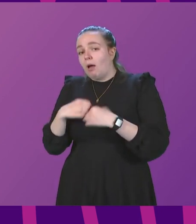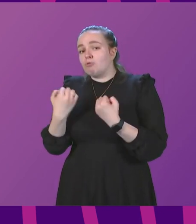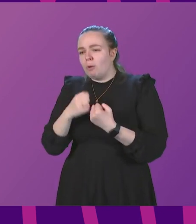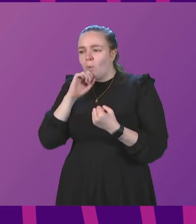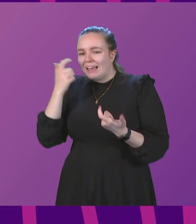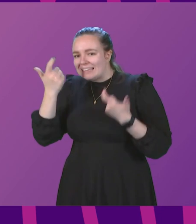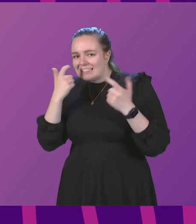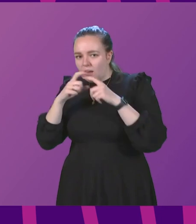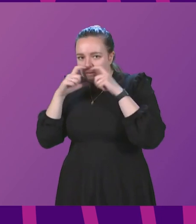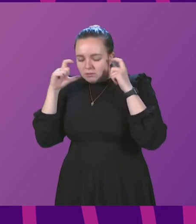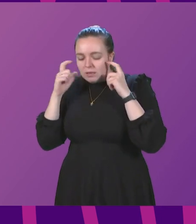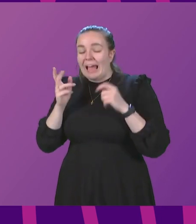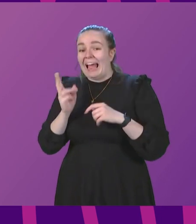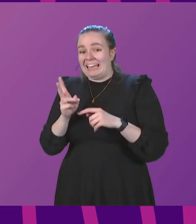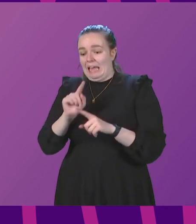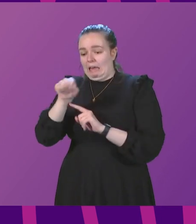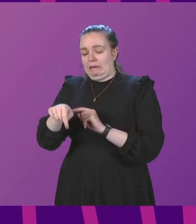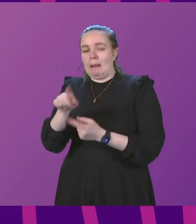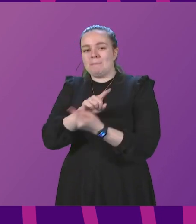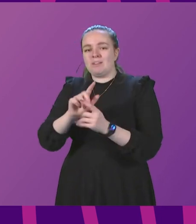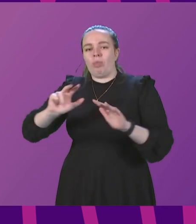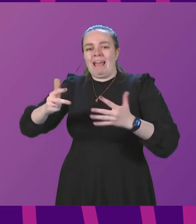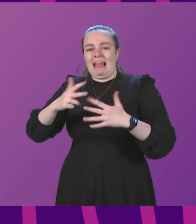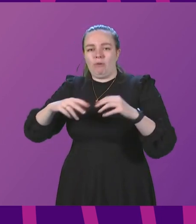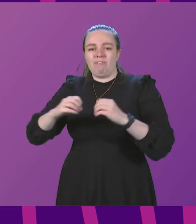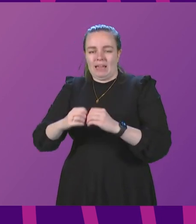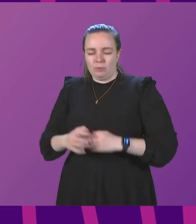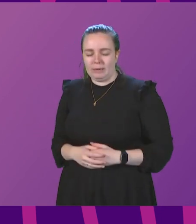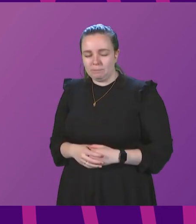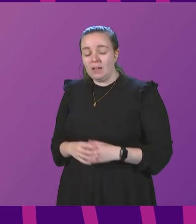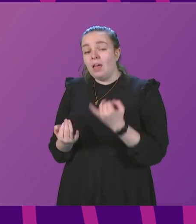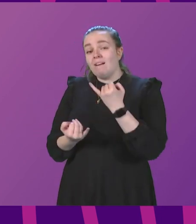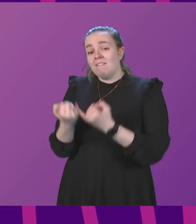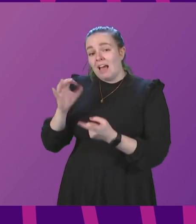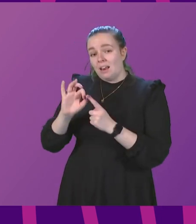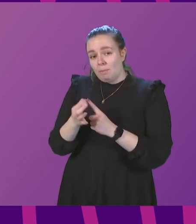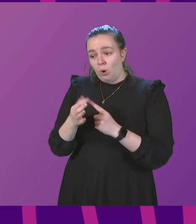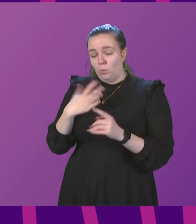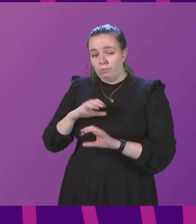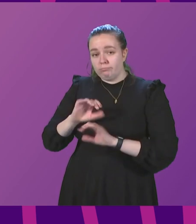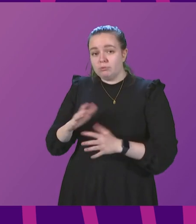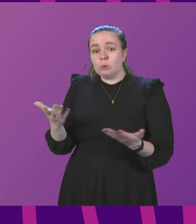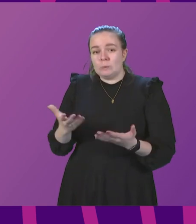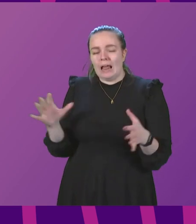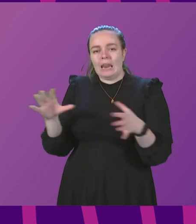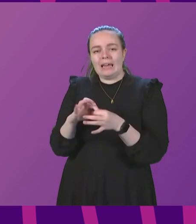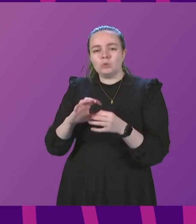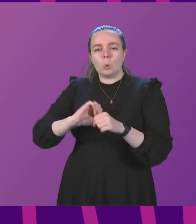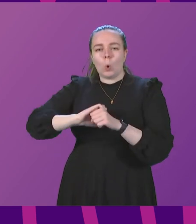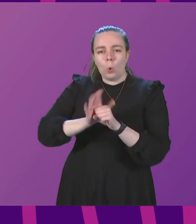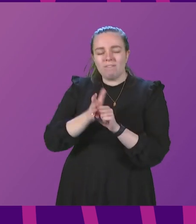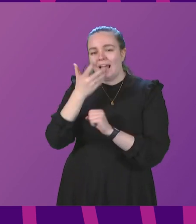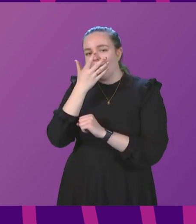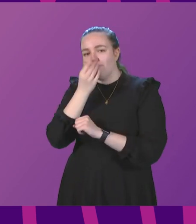of face coverings again at its meeting on the 8th of February. The final point I want to cover relates to COVID and